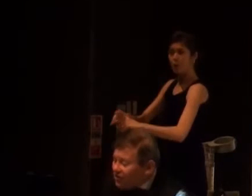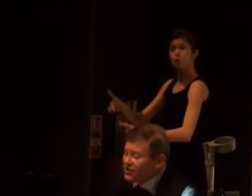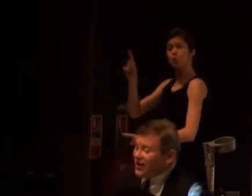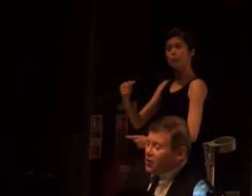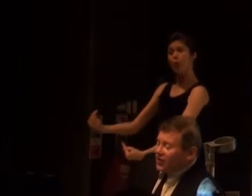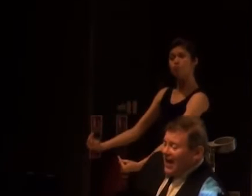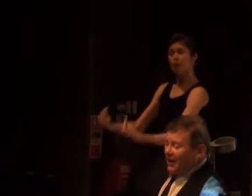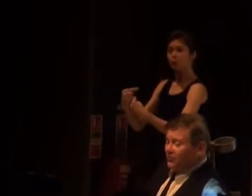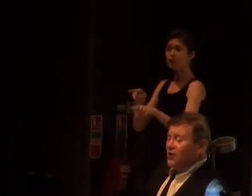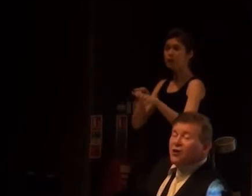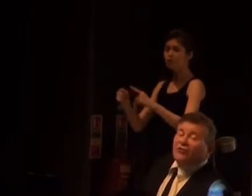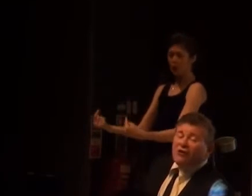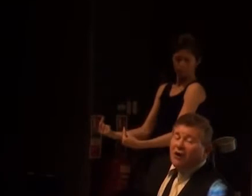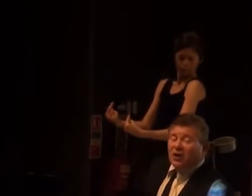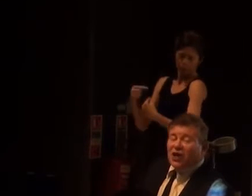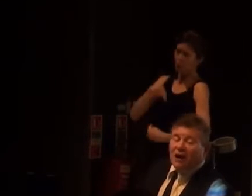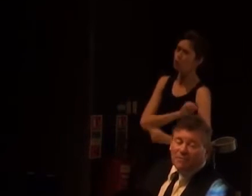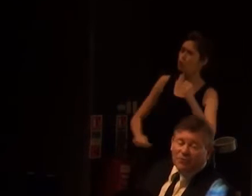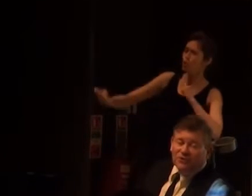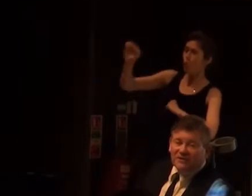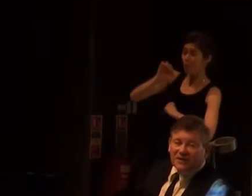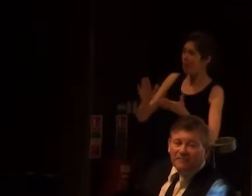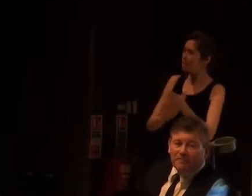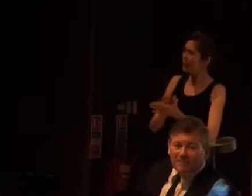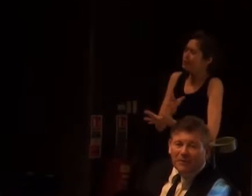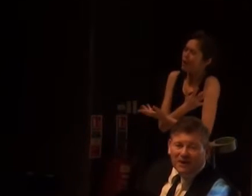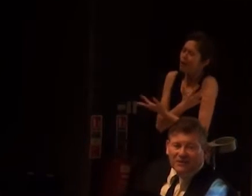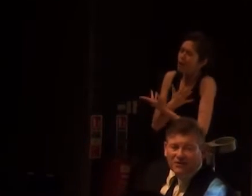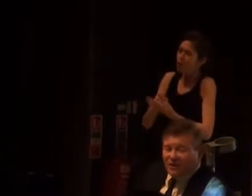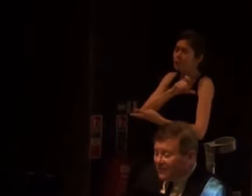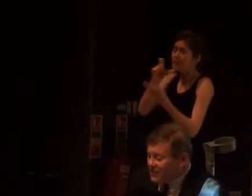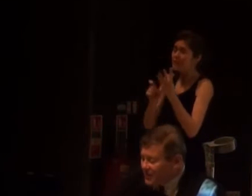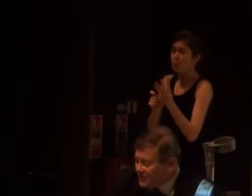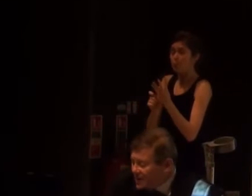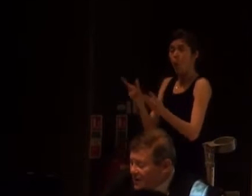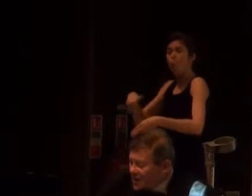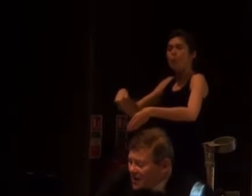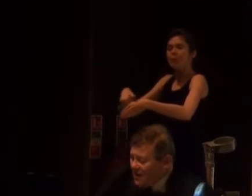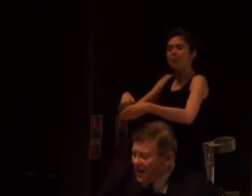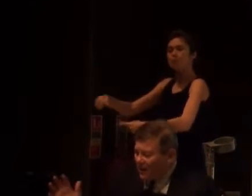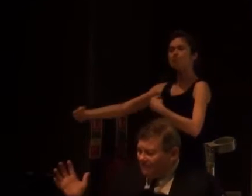or increasingly not allowed, there are a much higher proportion of disabled people amongst those refugees.